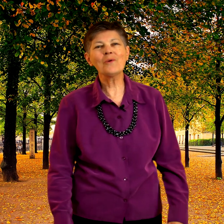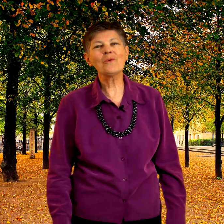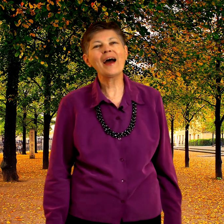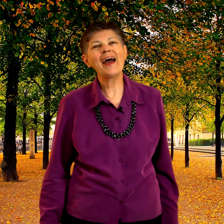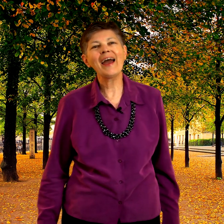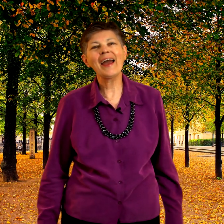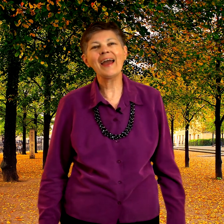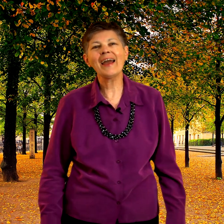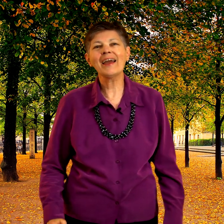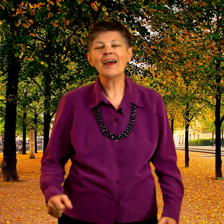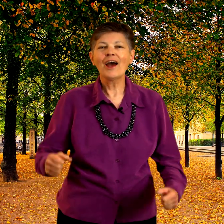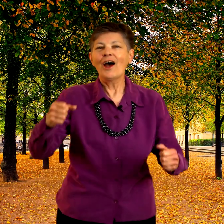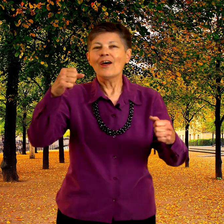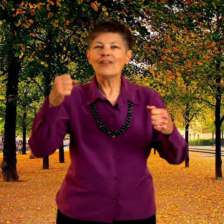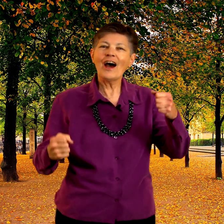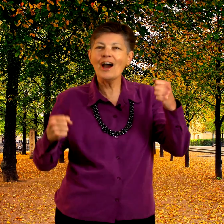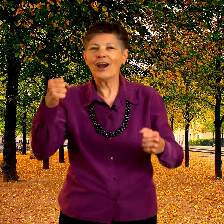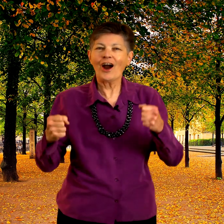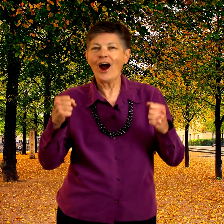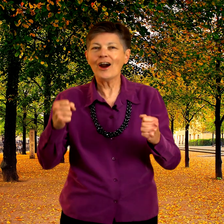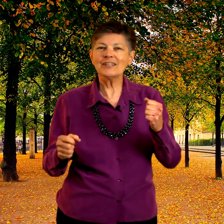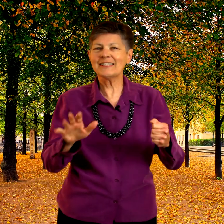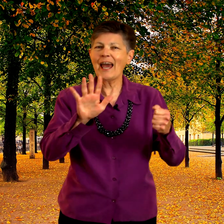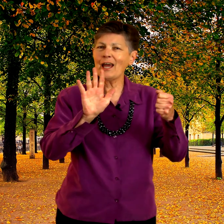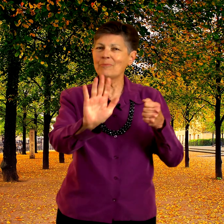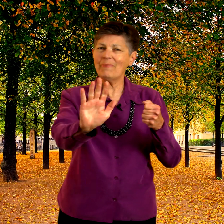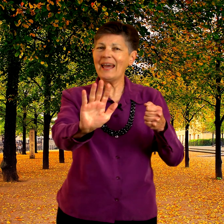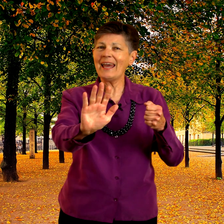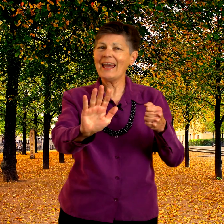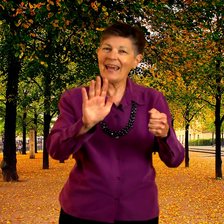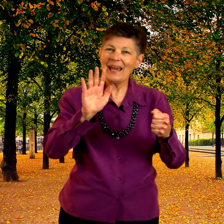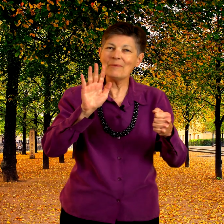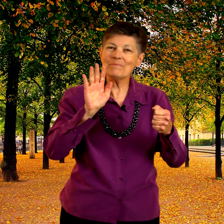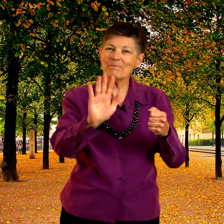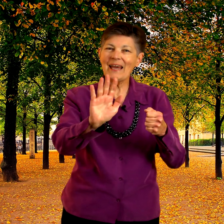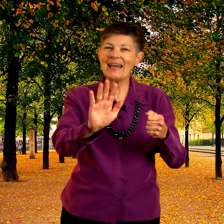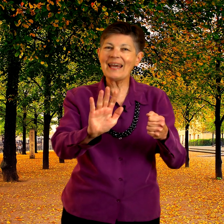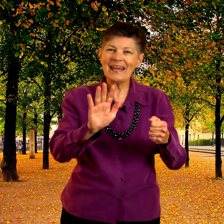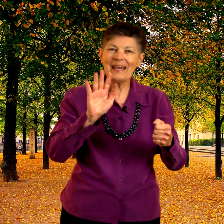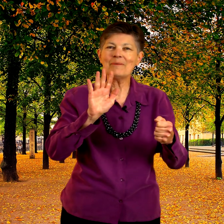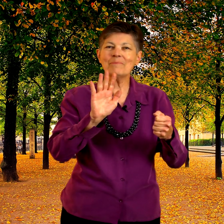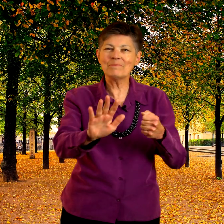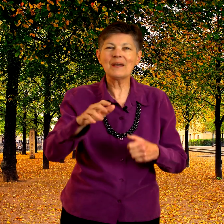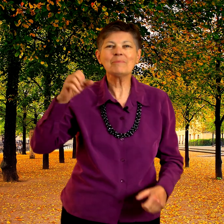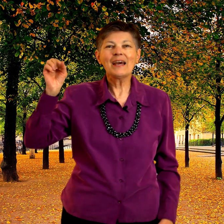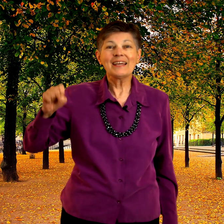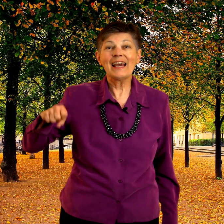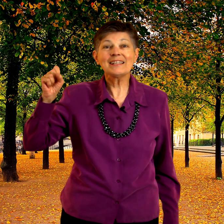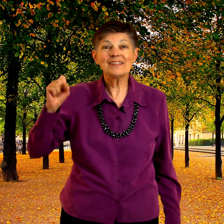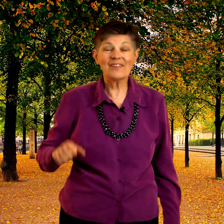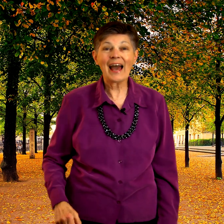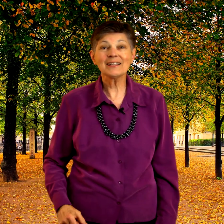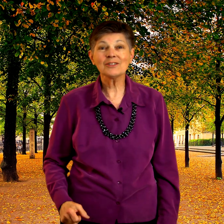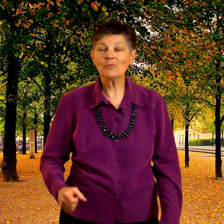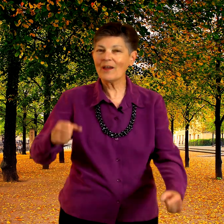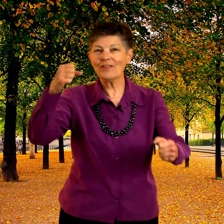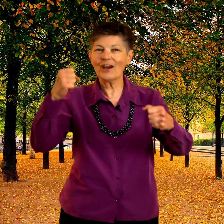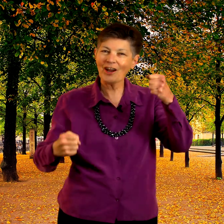way. The car said, beep, beep, beep. Yes, that's what the